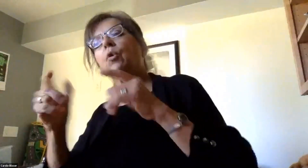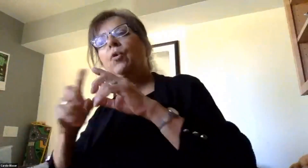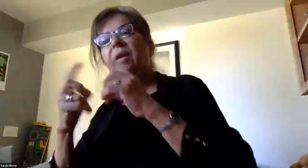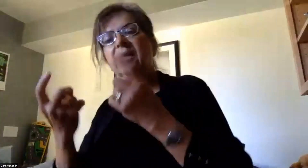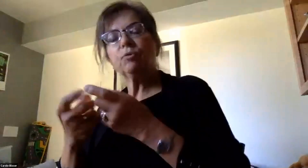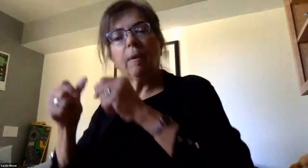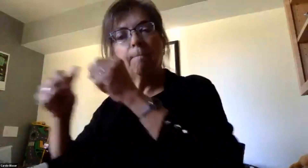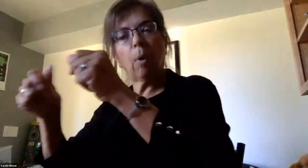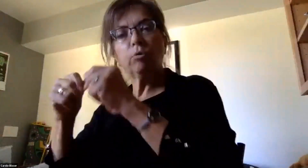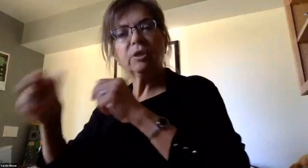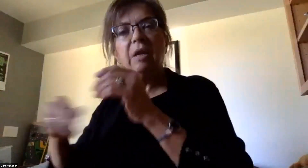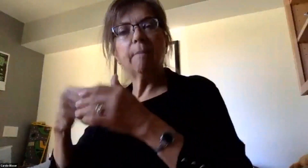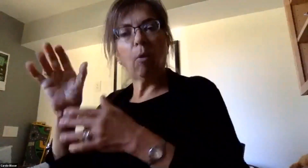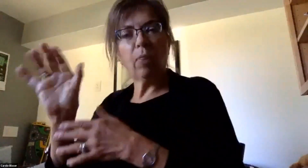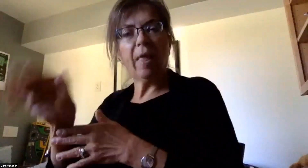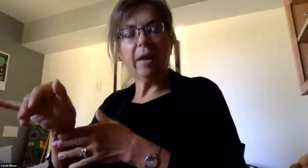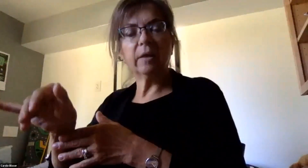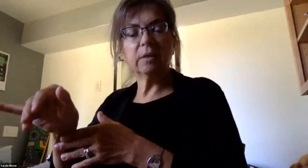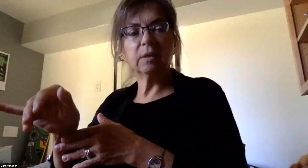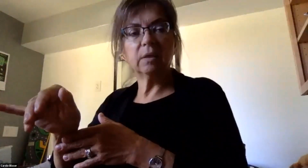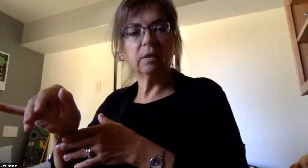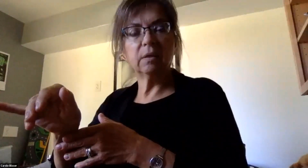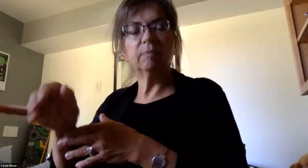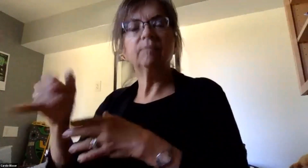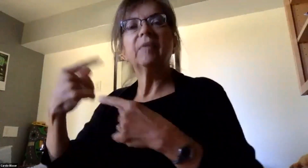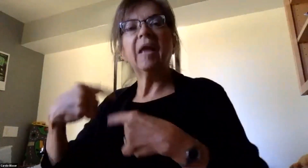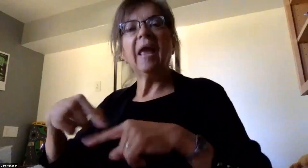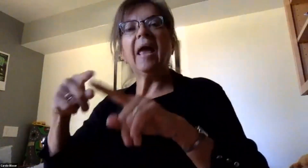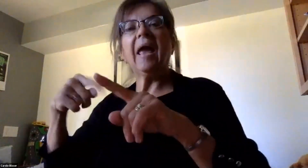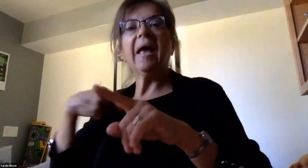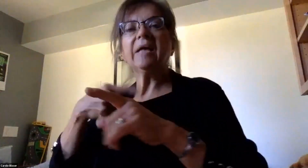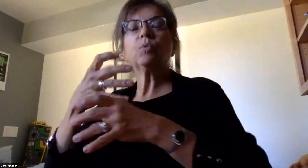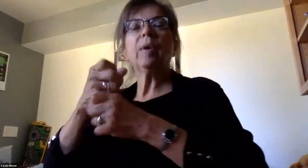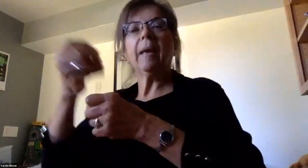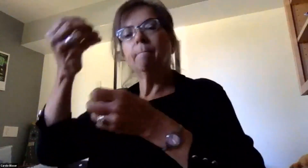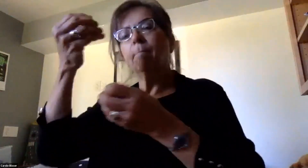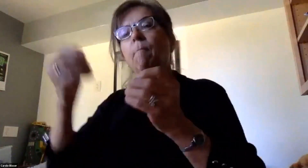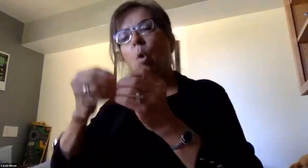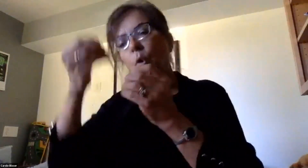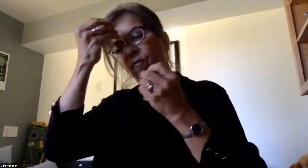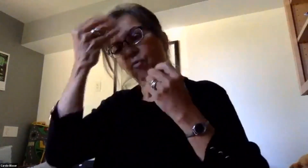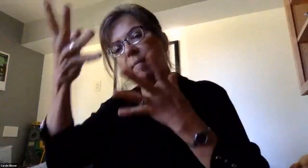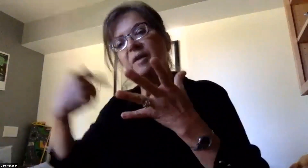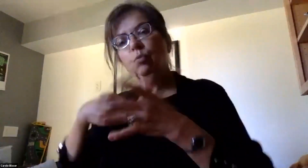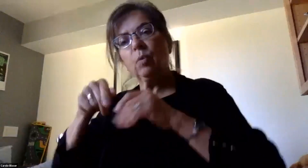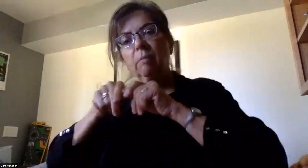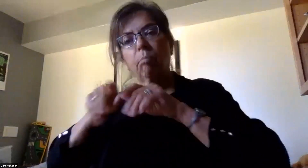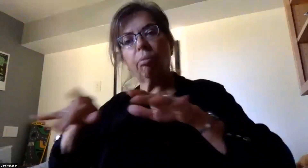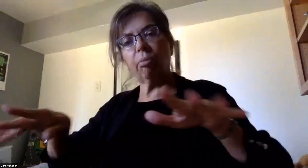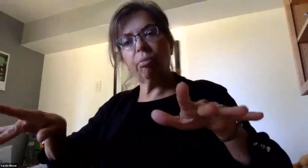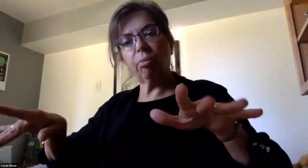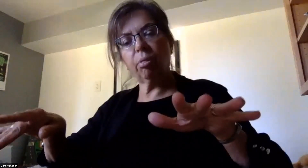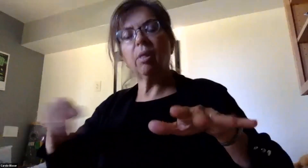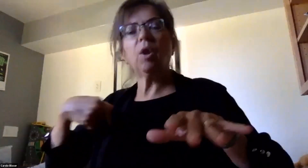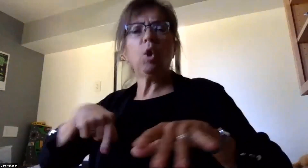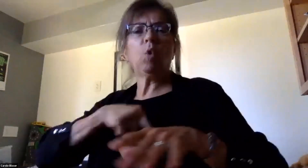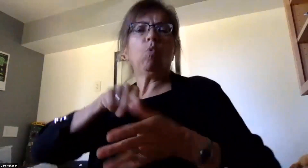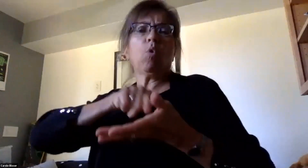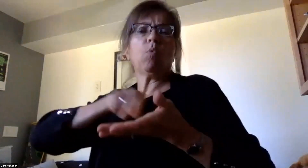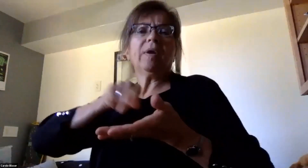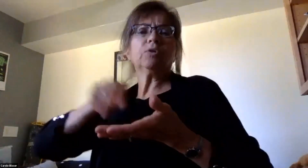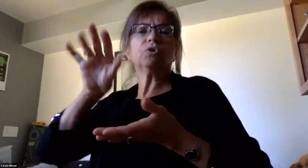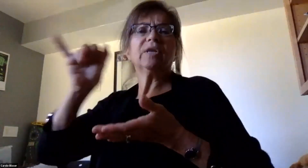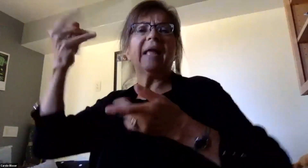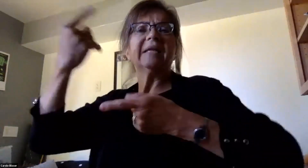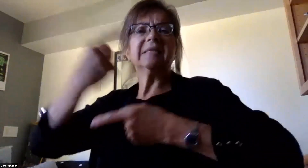about that. As we get more information on that, we'll send that out, but we're actually researching that today. And again, we'll